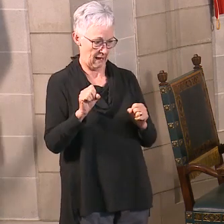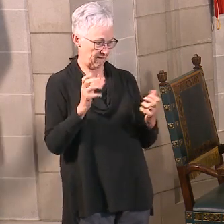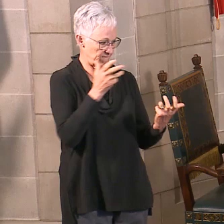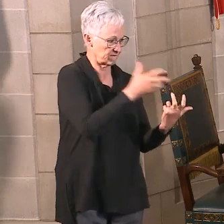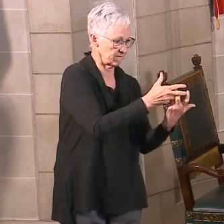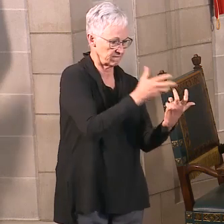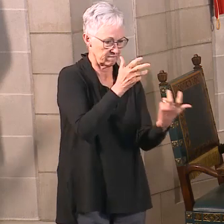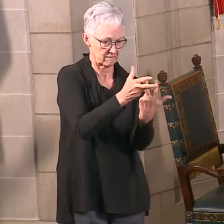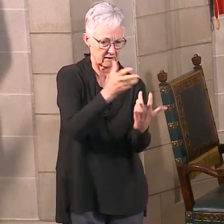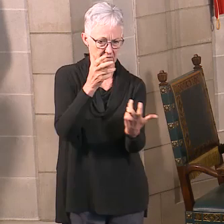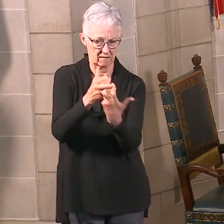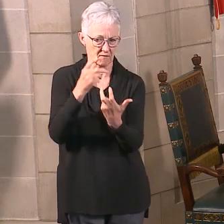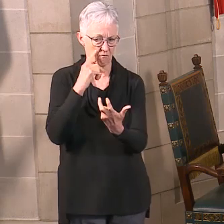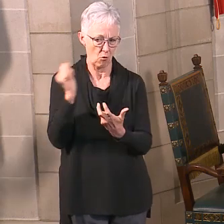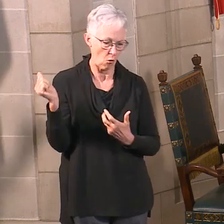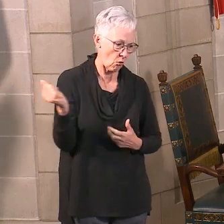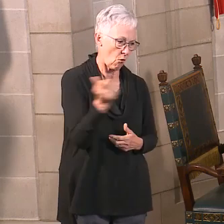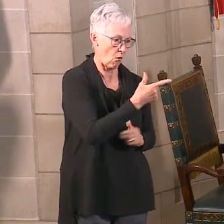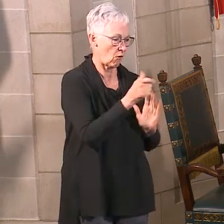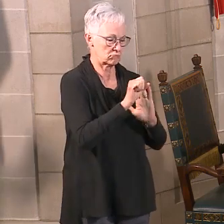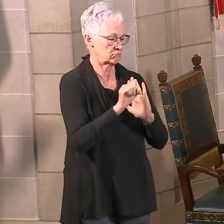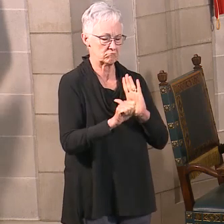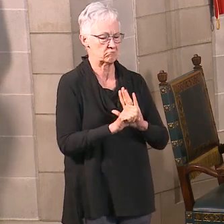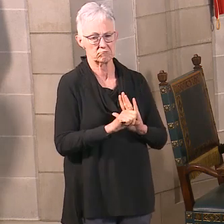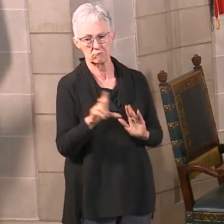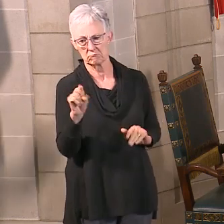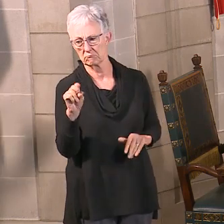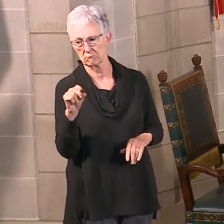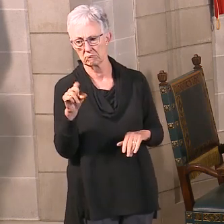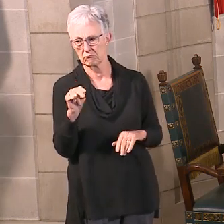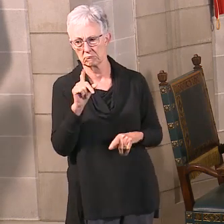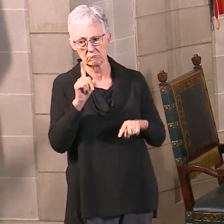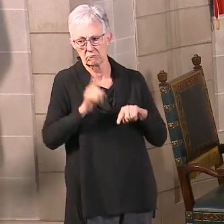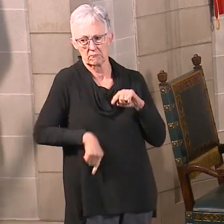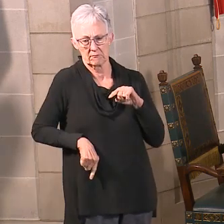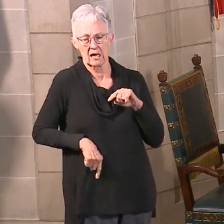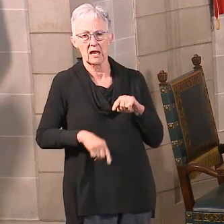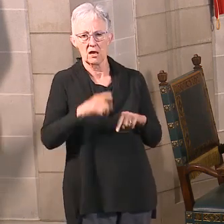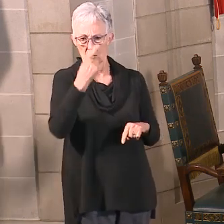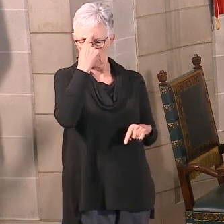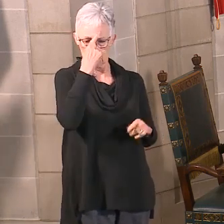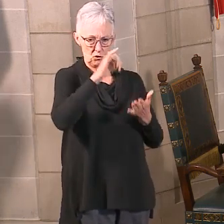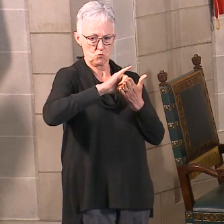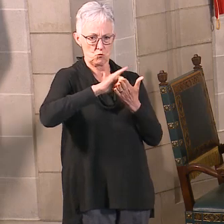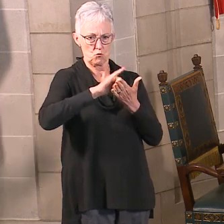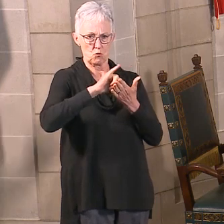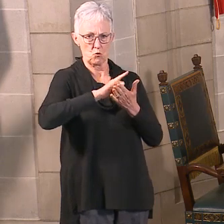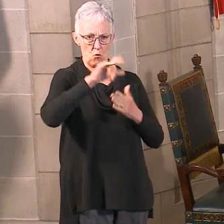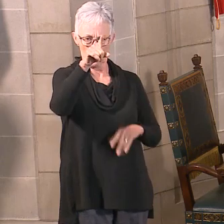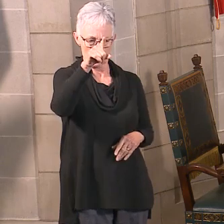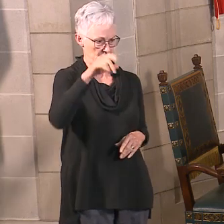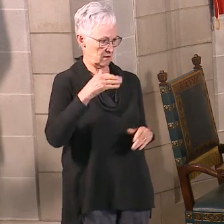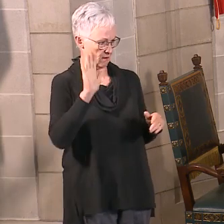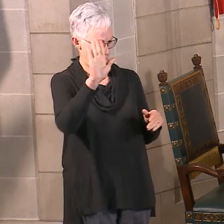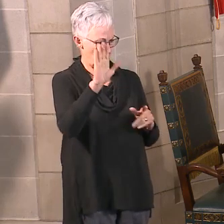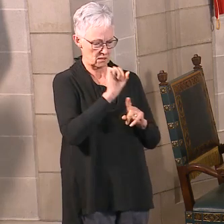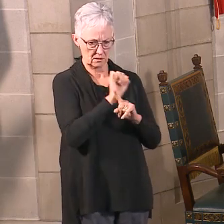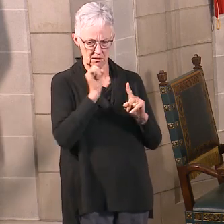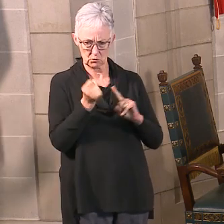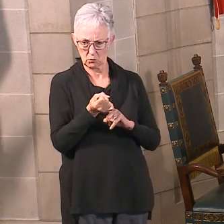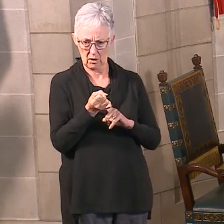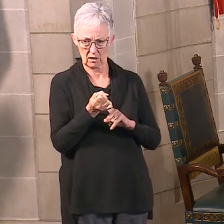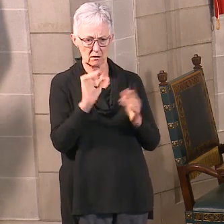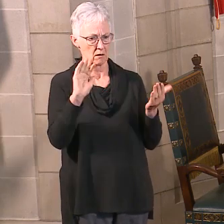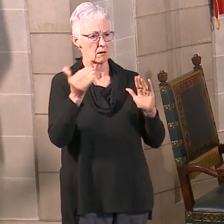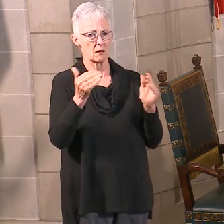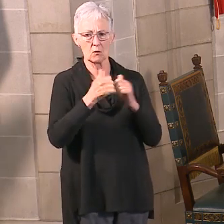York, for example, and them having more cases than many countries around the world, if not almost all of